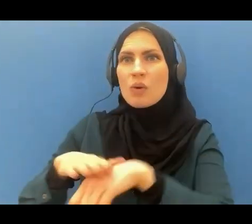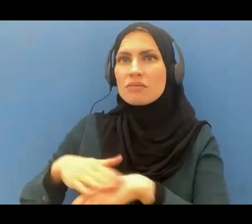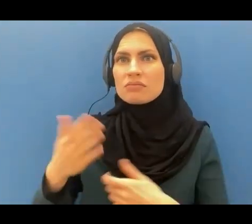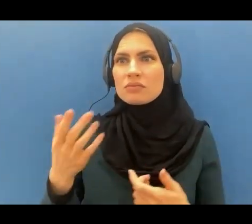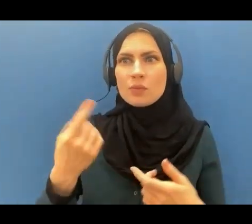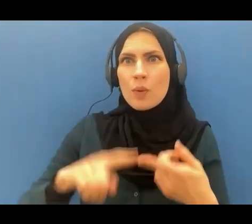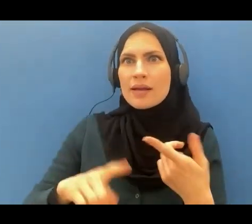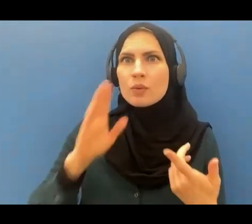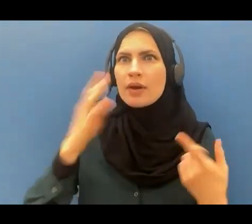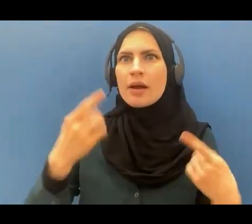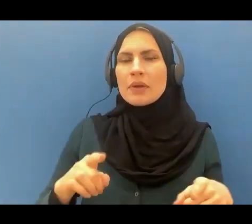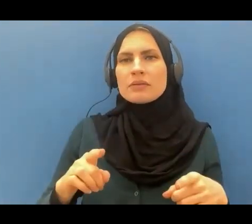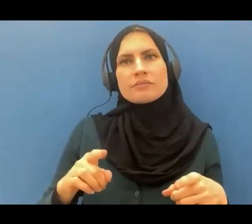It comes all of a sudden.